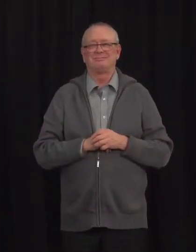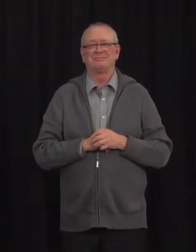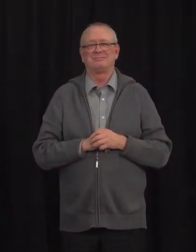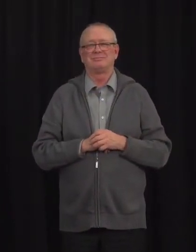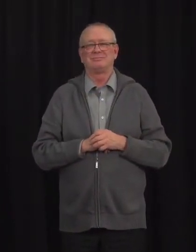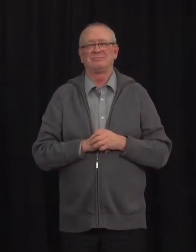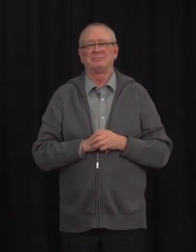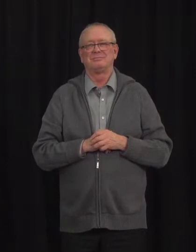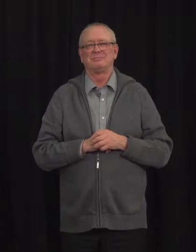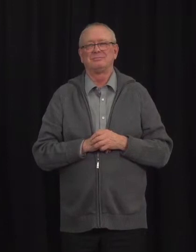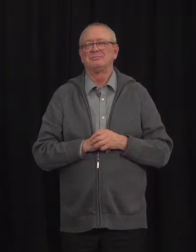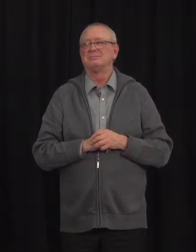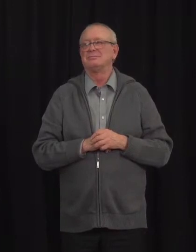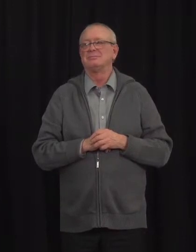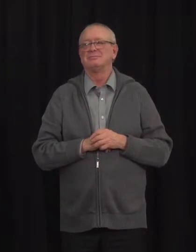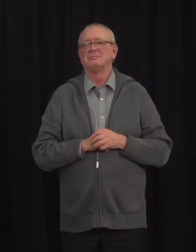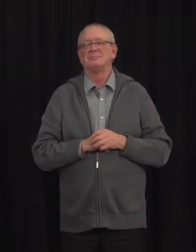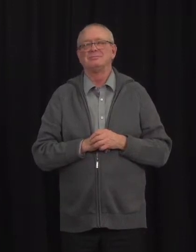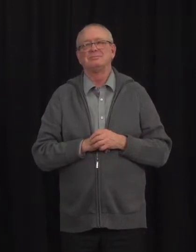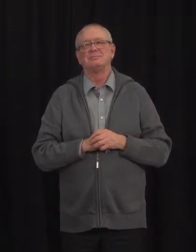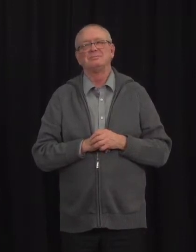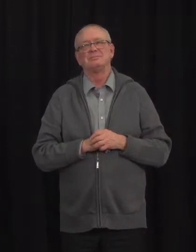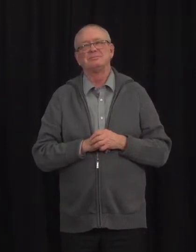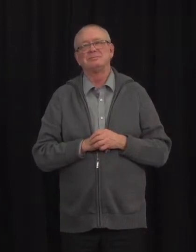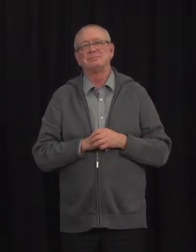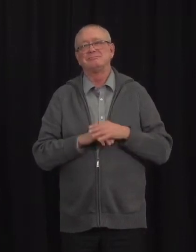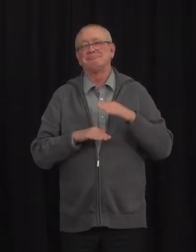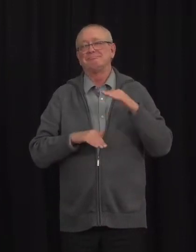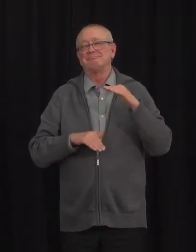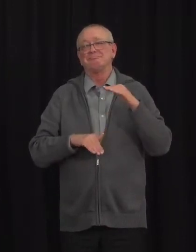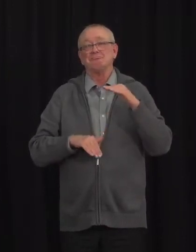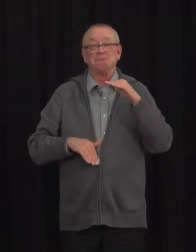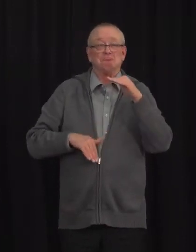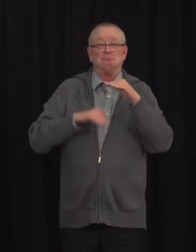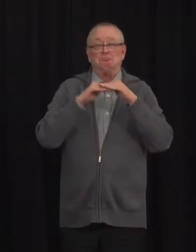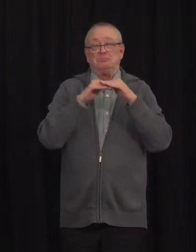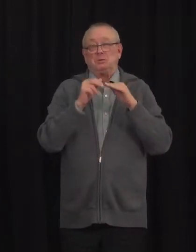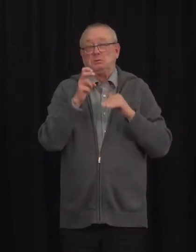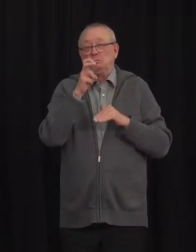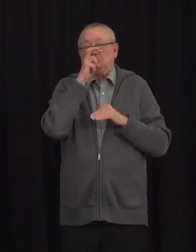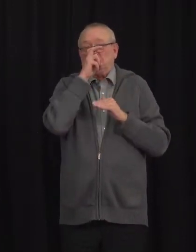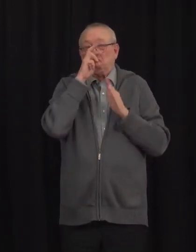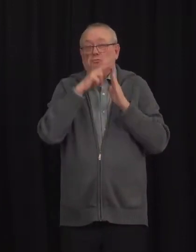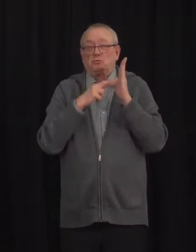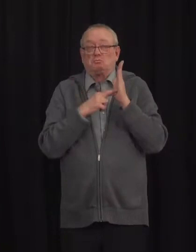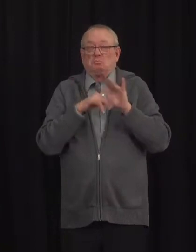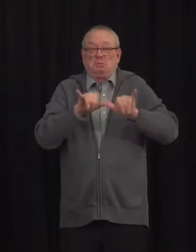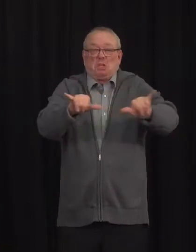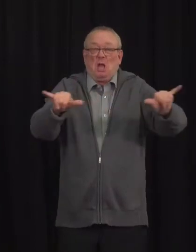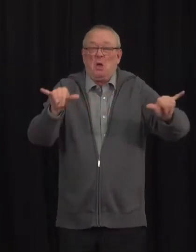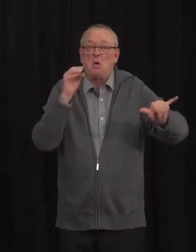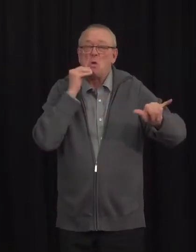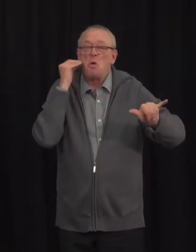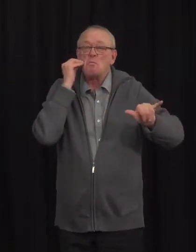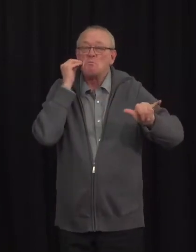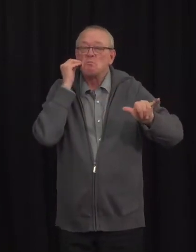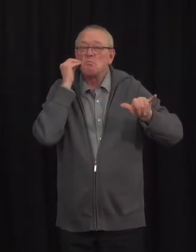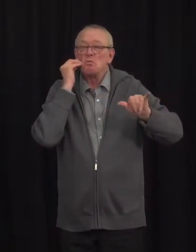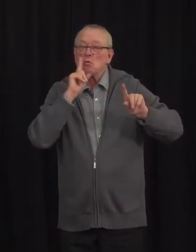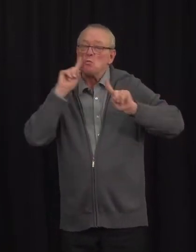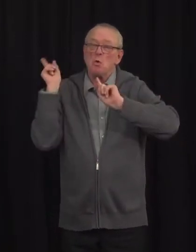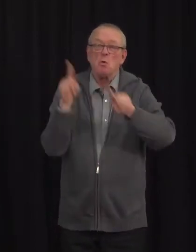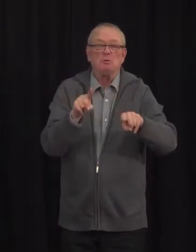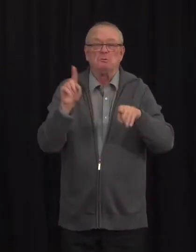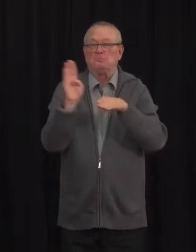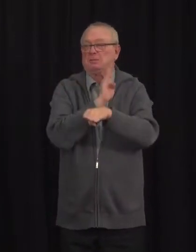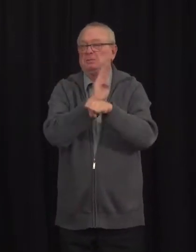impose maximum restrictions, lock everyone in their homes, stay-at-home orders, shut down every